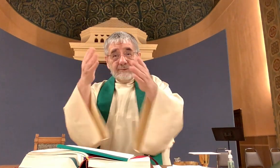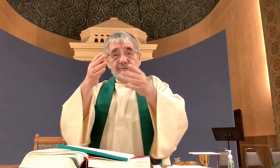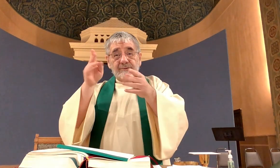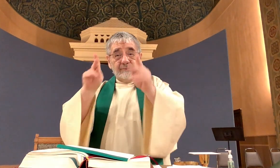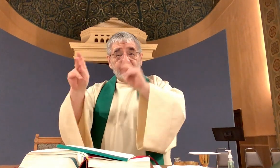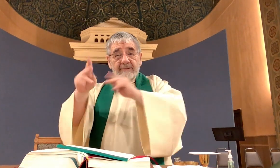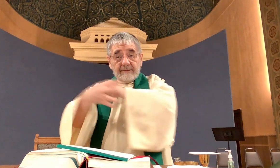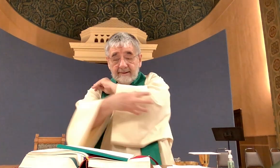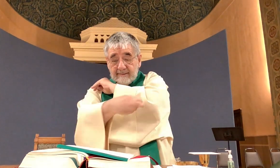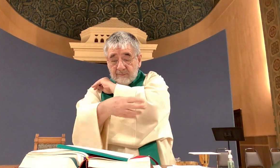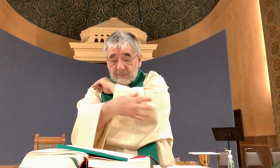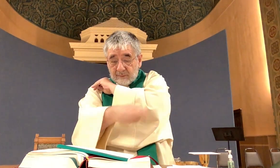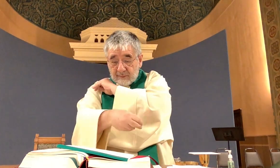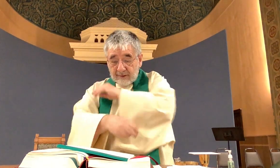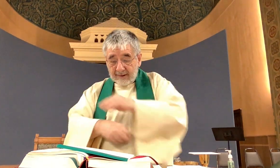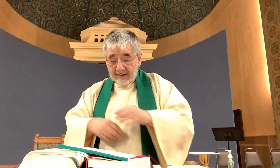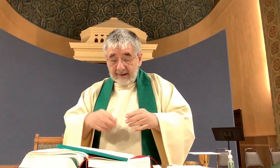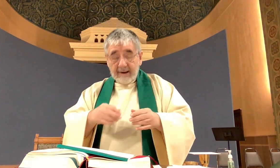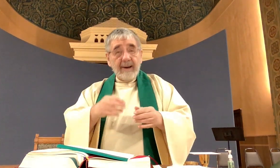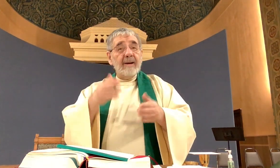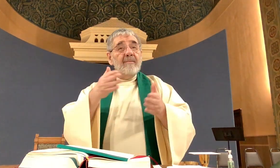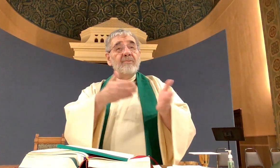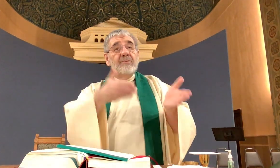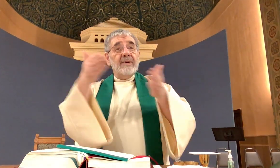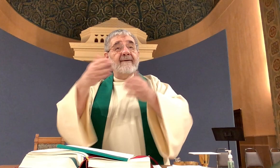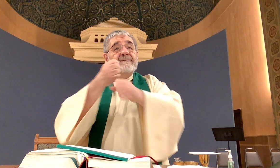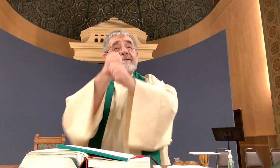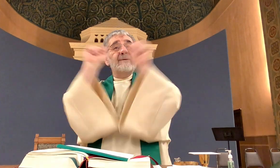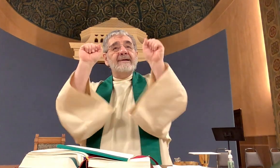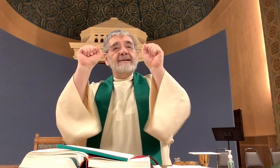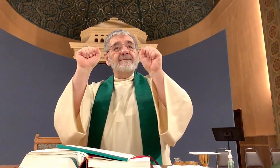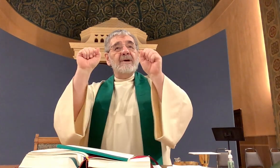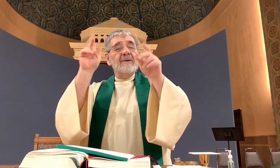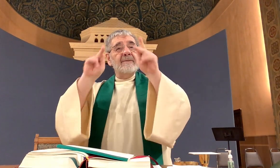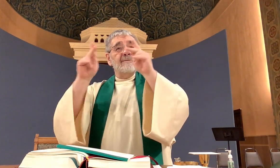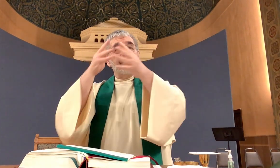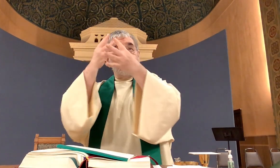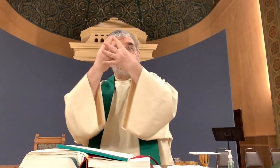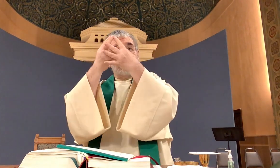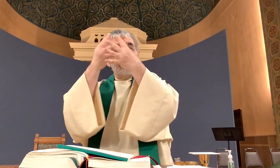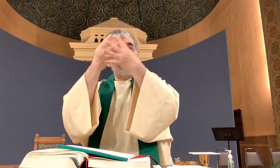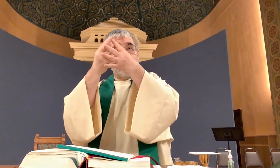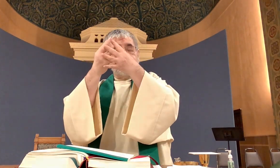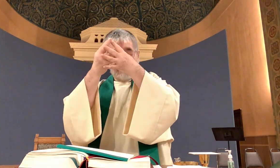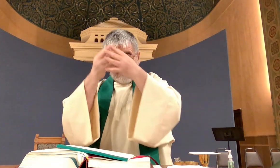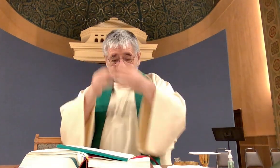if they bring food and supplies to the poor bring freedom to the persecuted